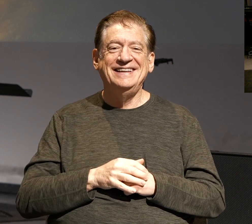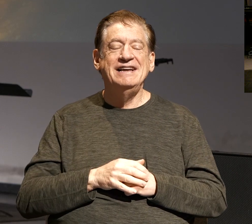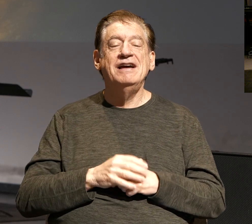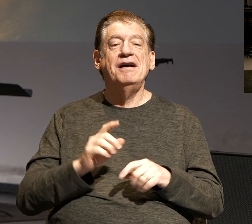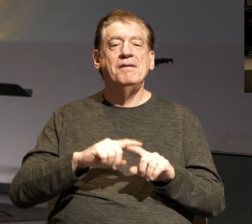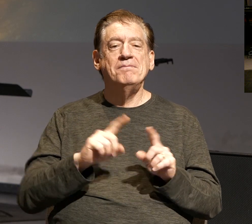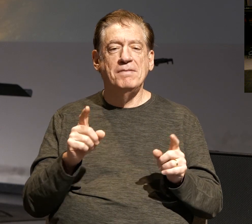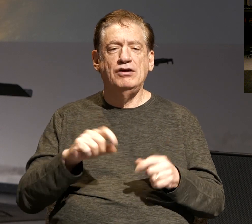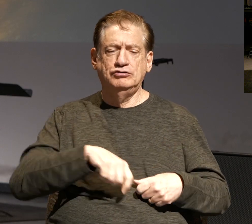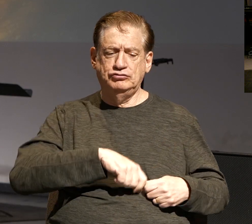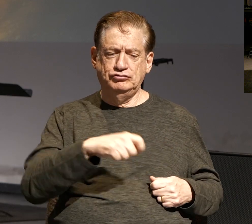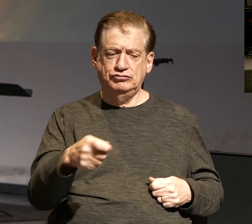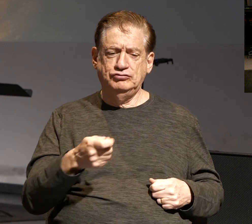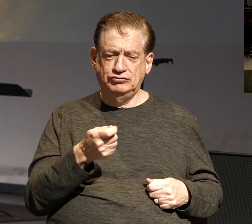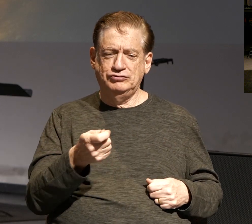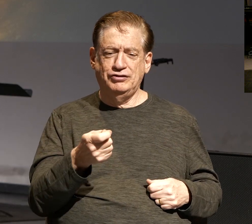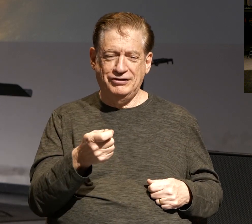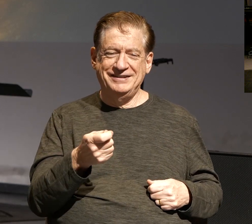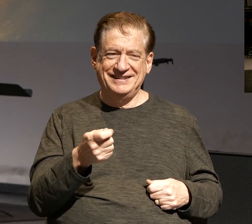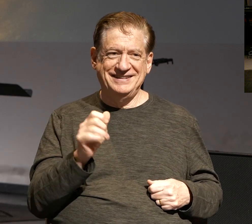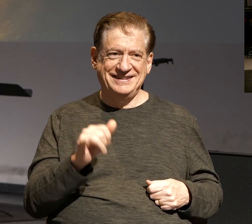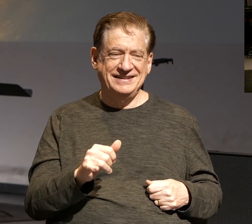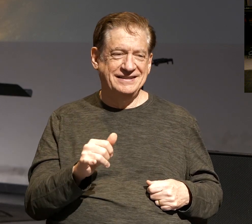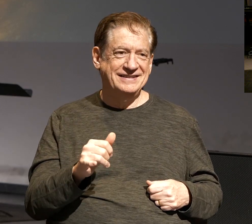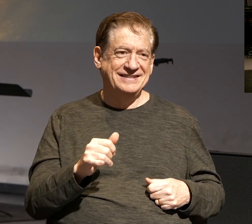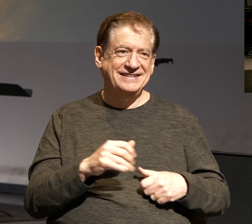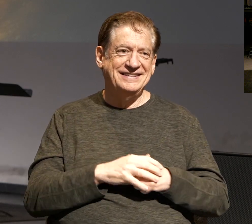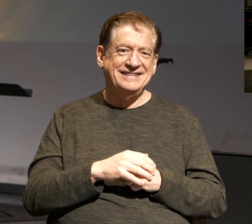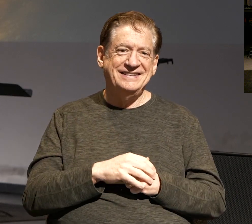The sword is the one that's squeaking, not me, because of how heavy it is.